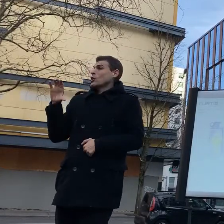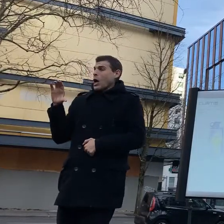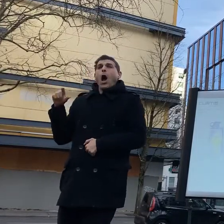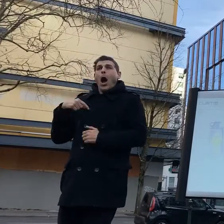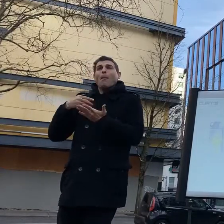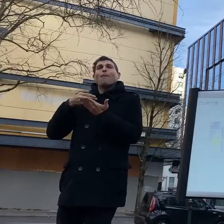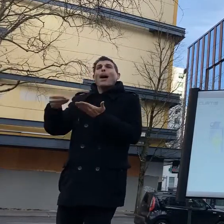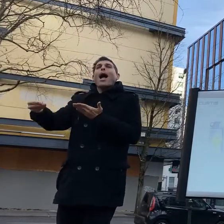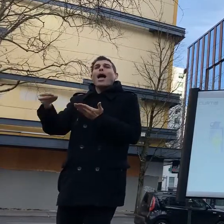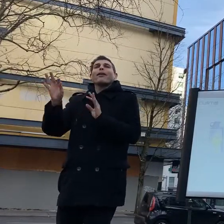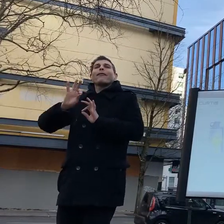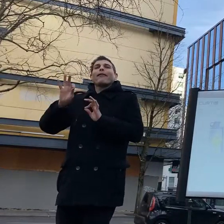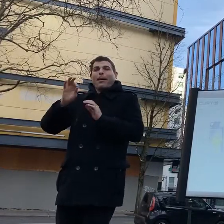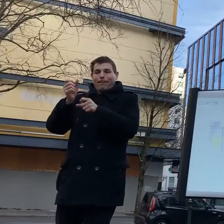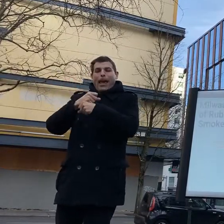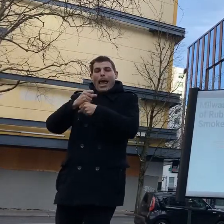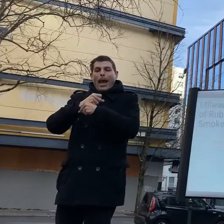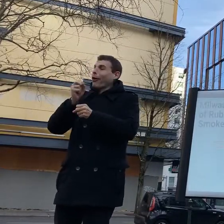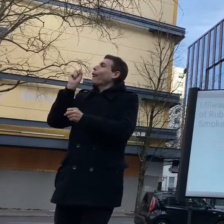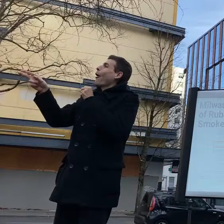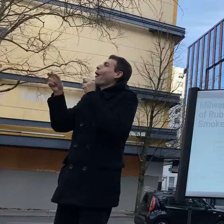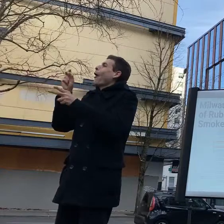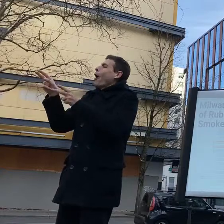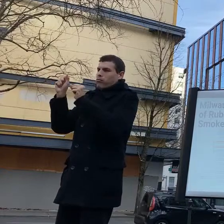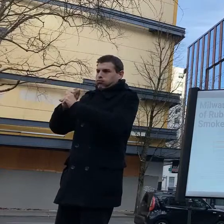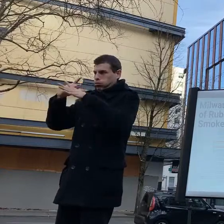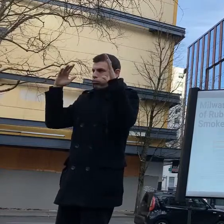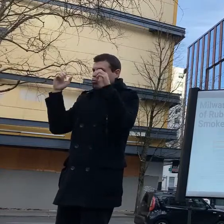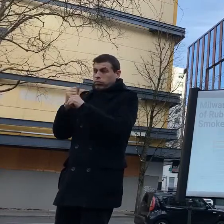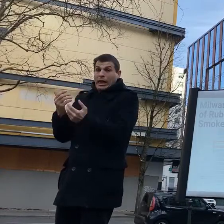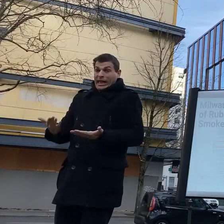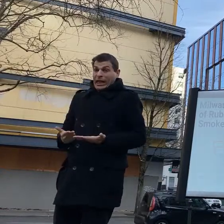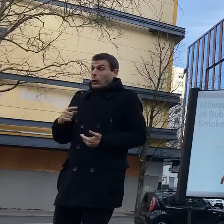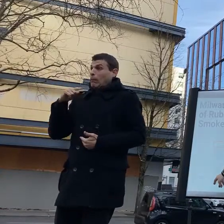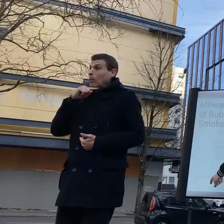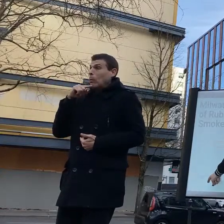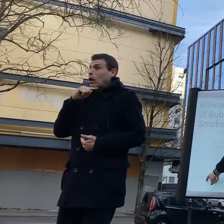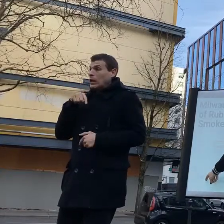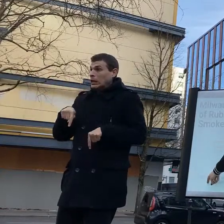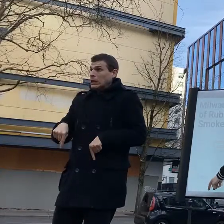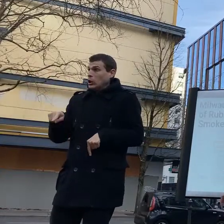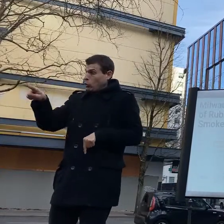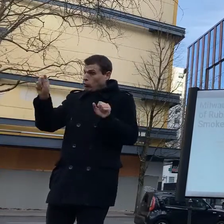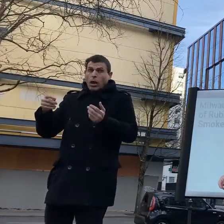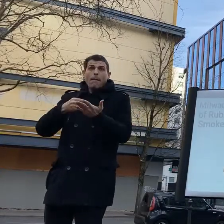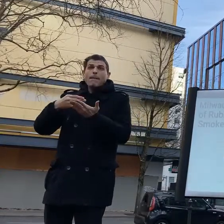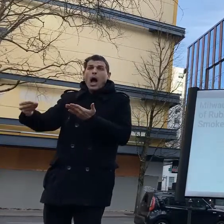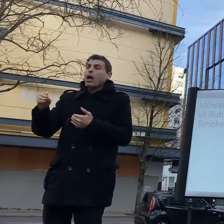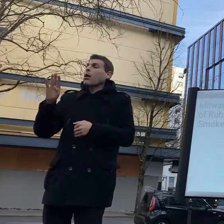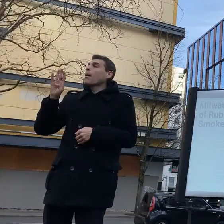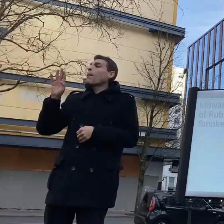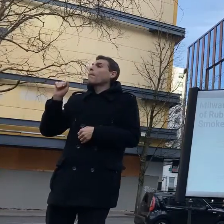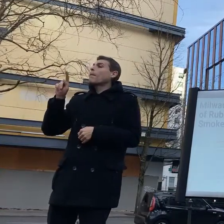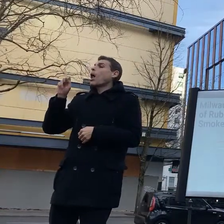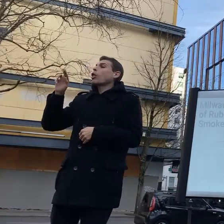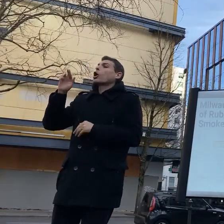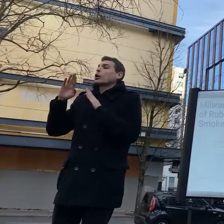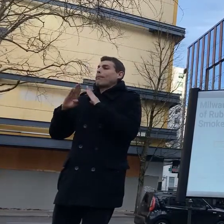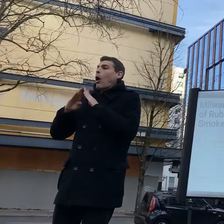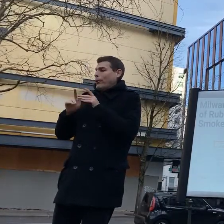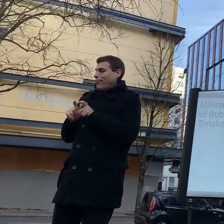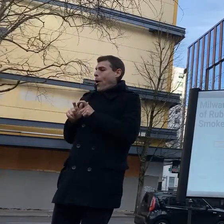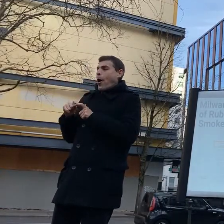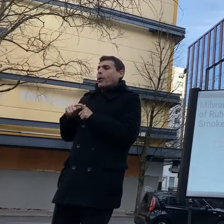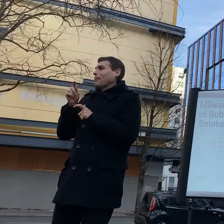officers in advance of the protests tomorrow that are expected and beyond potentially who have decided to arm